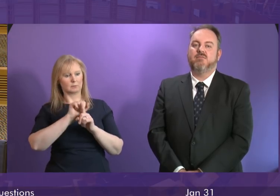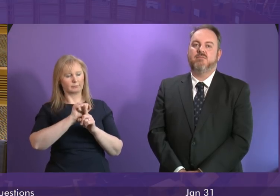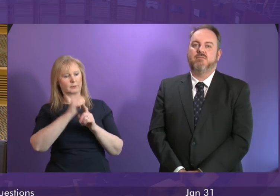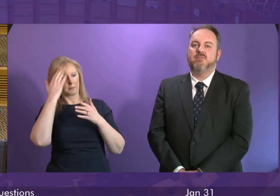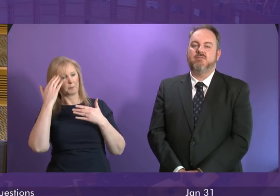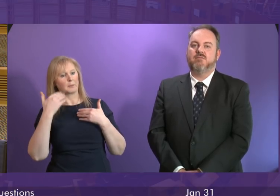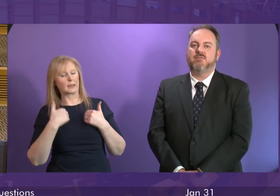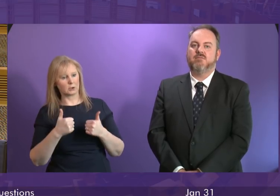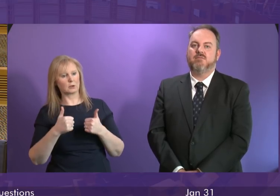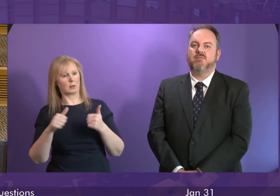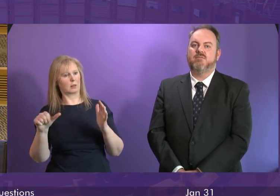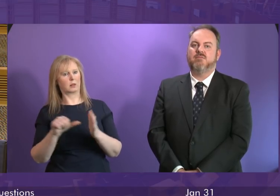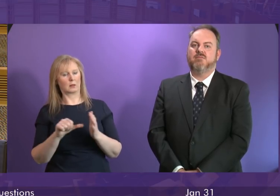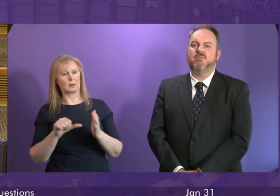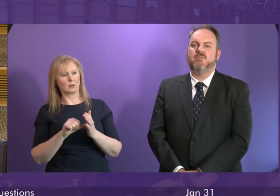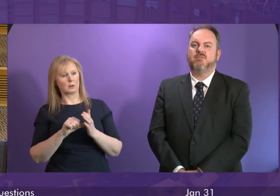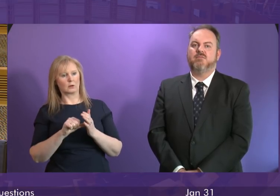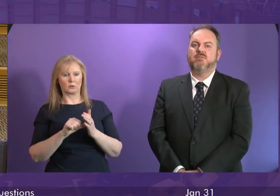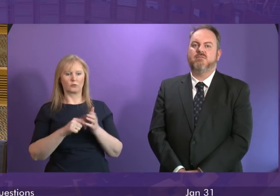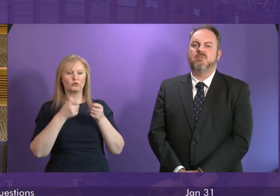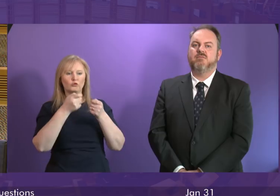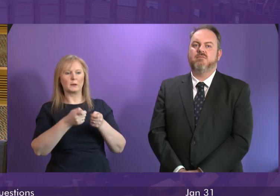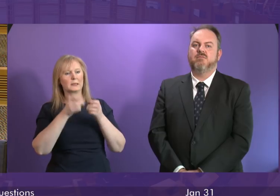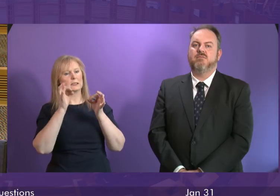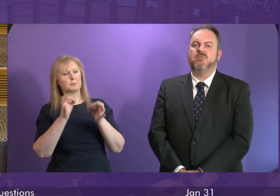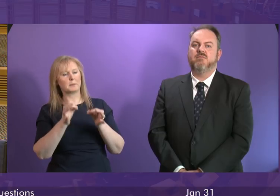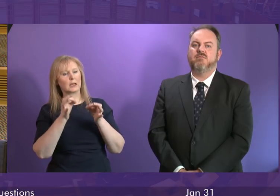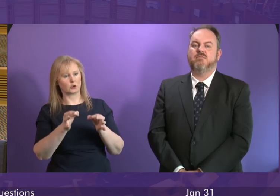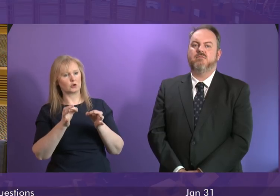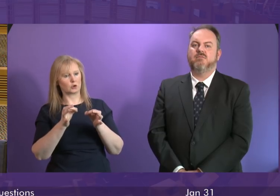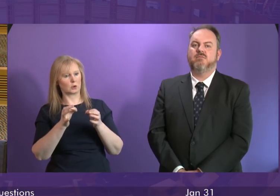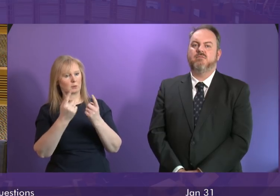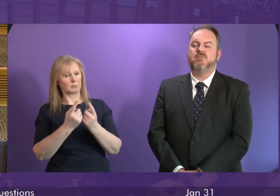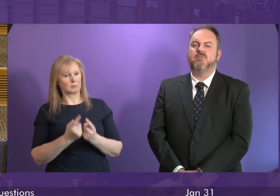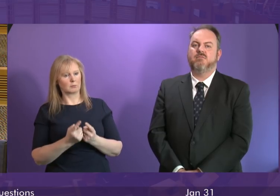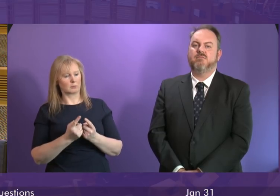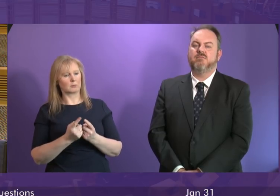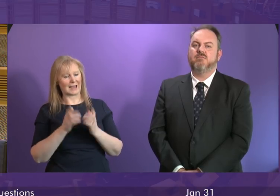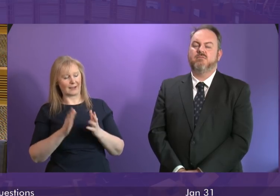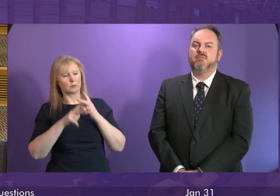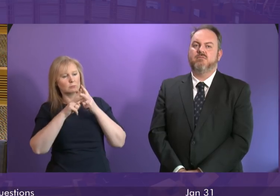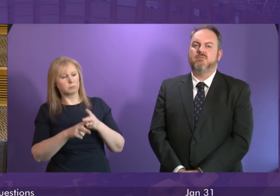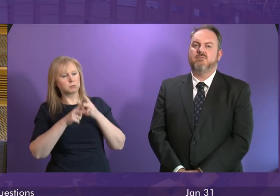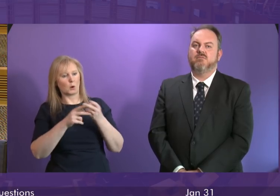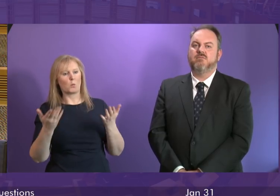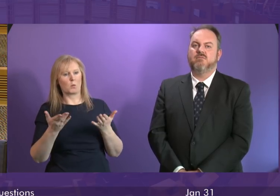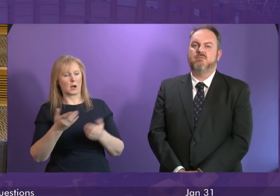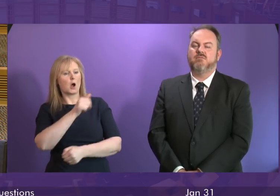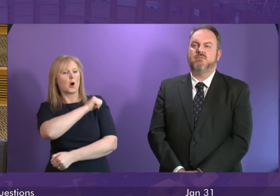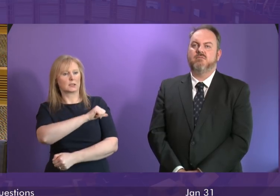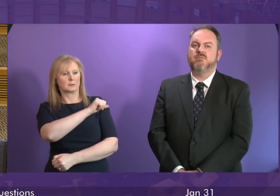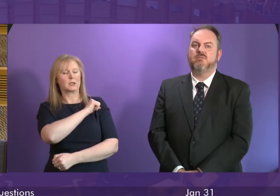disorder requiring treatment under conditions of special security which can't be suitably cared for in a hospital other than the state